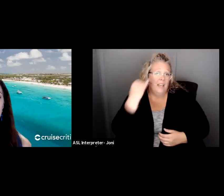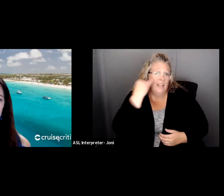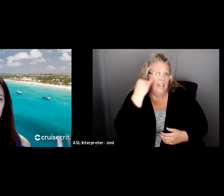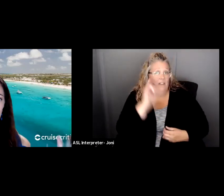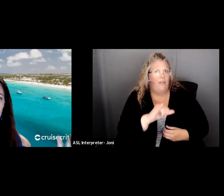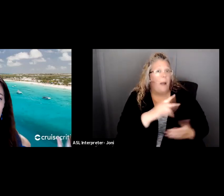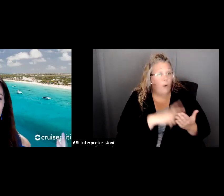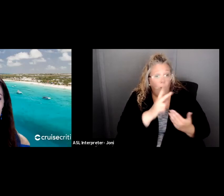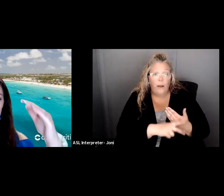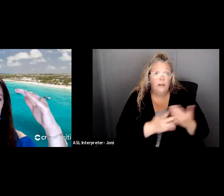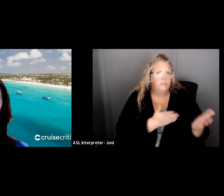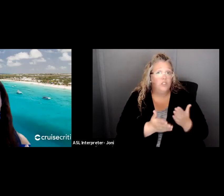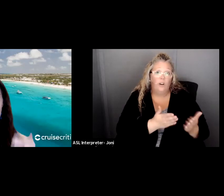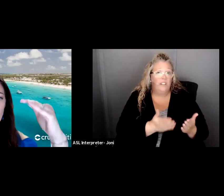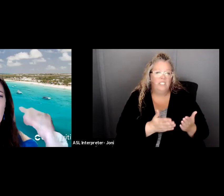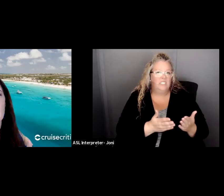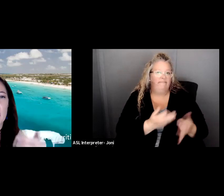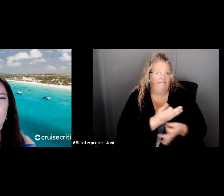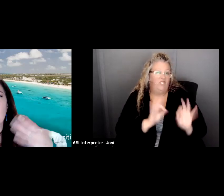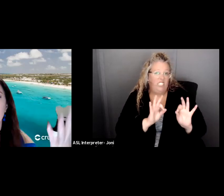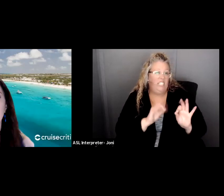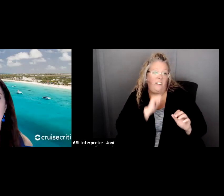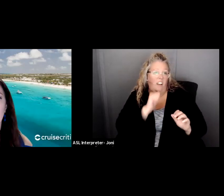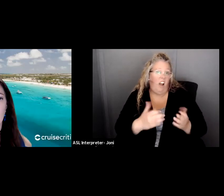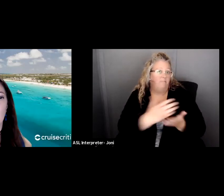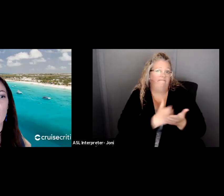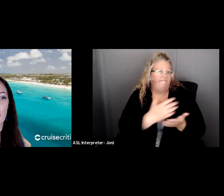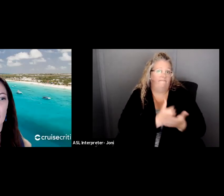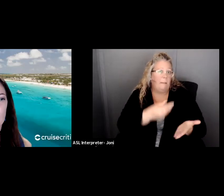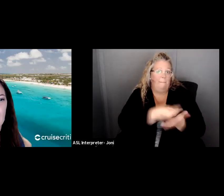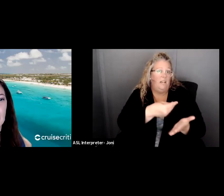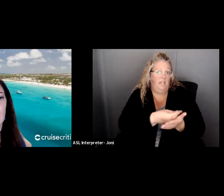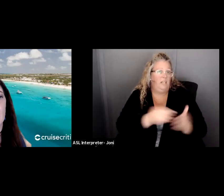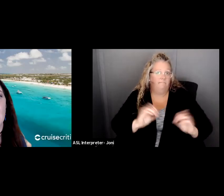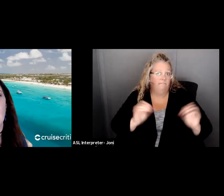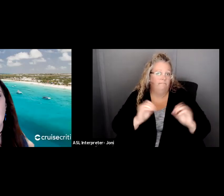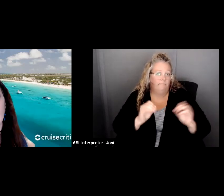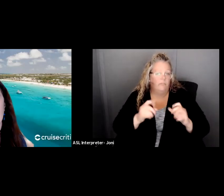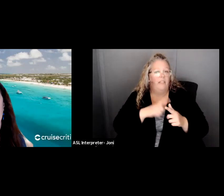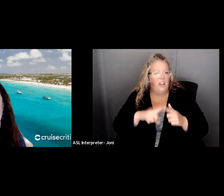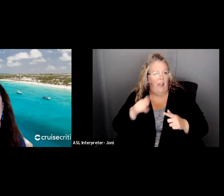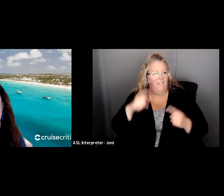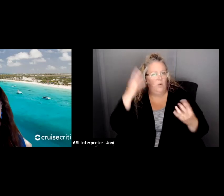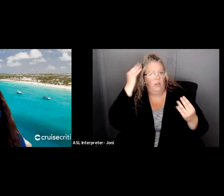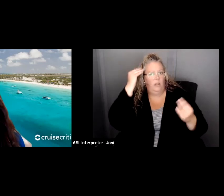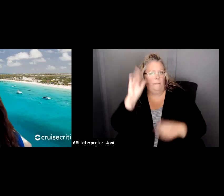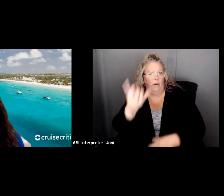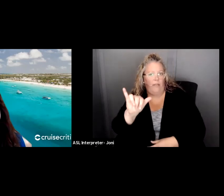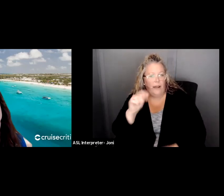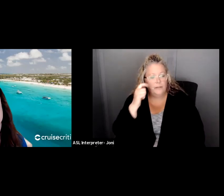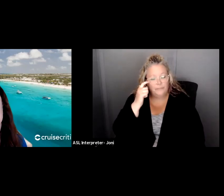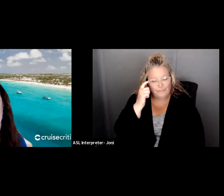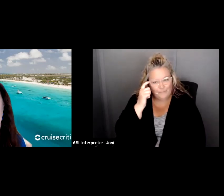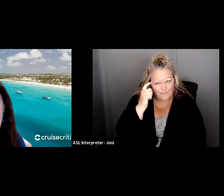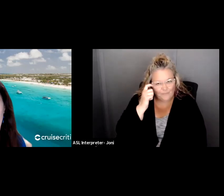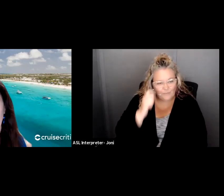will the money come from? so you're, you know, those are the kinds of questions that, that we go through money. There is, this is